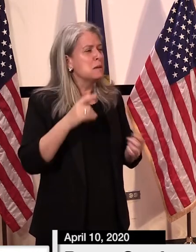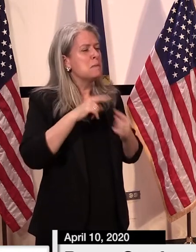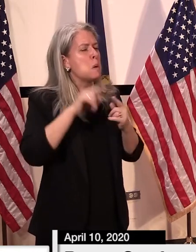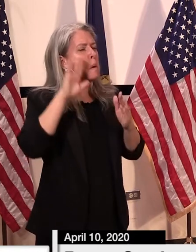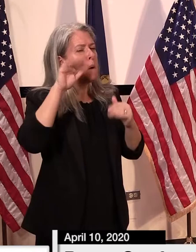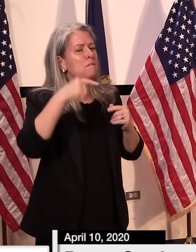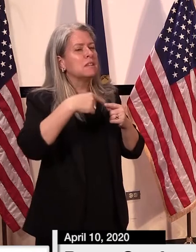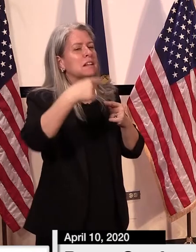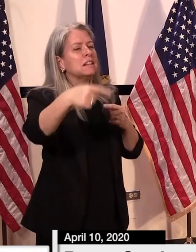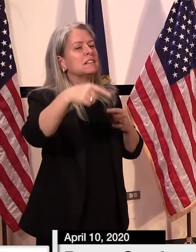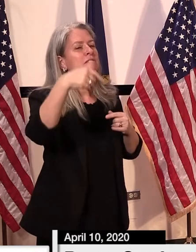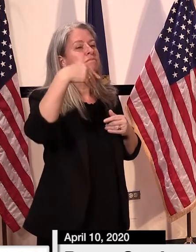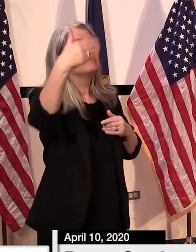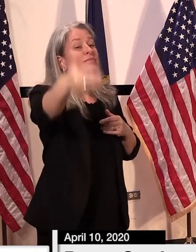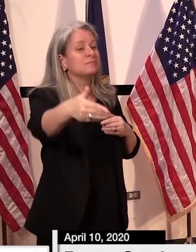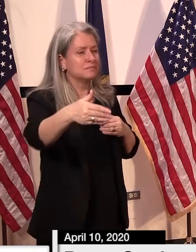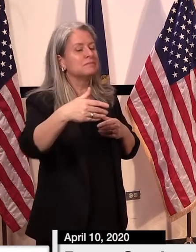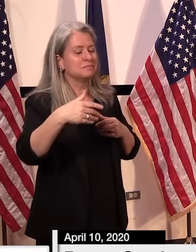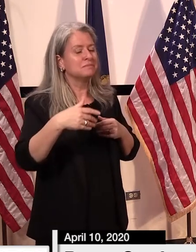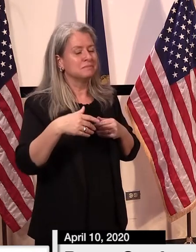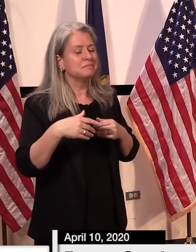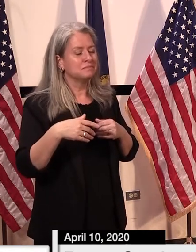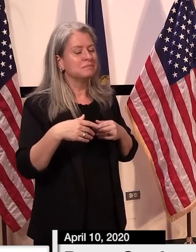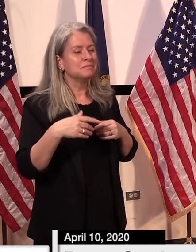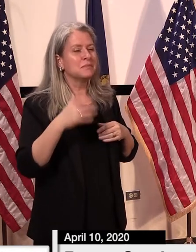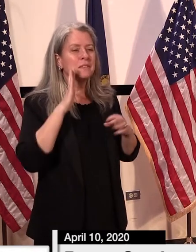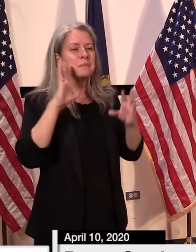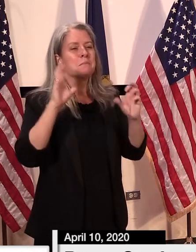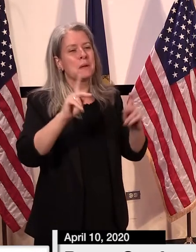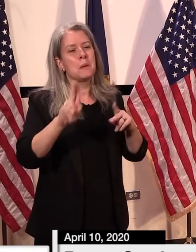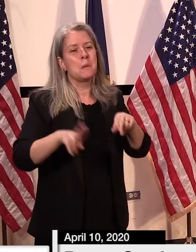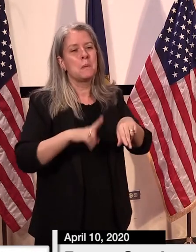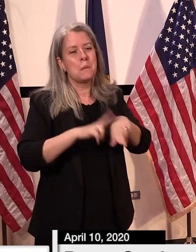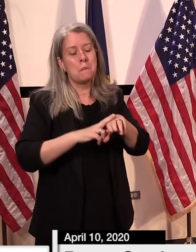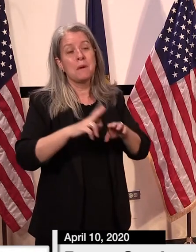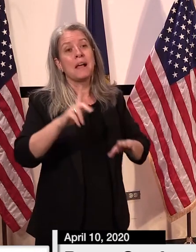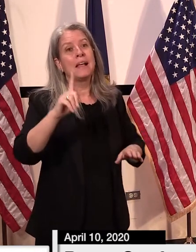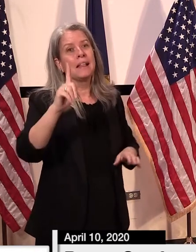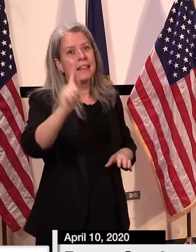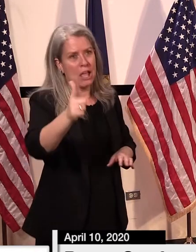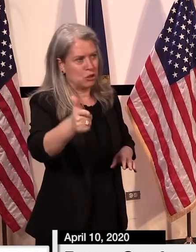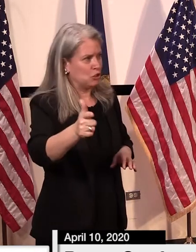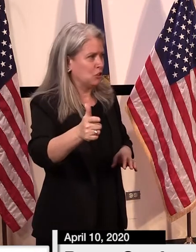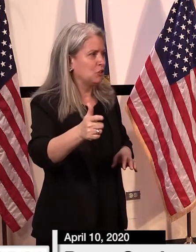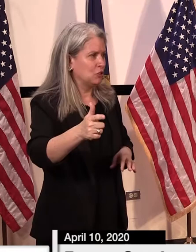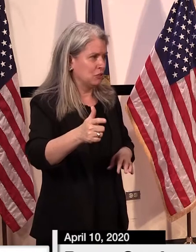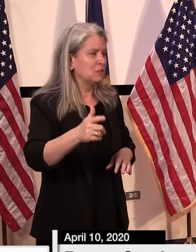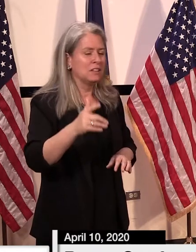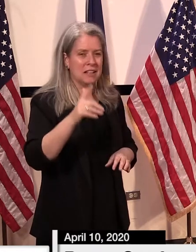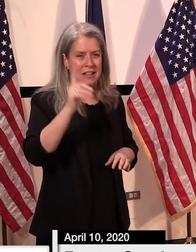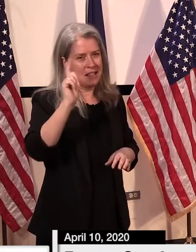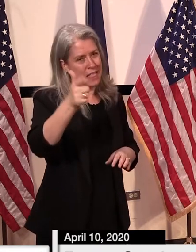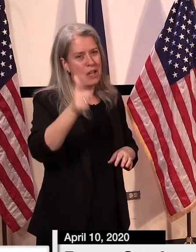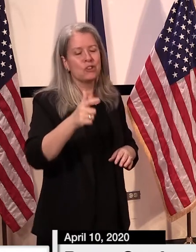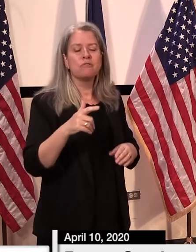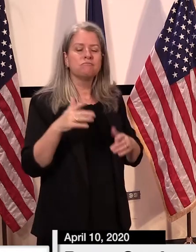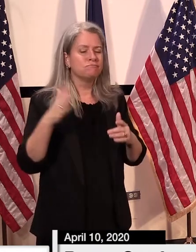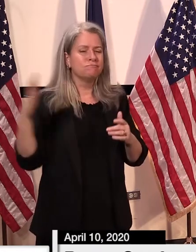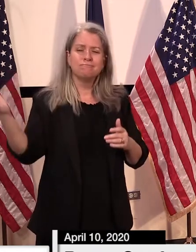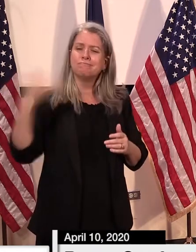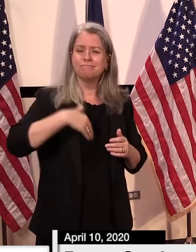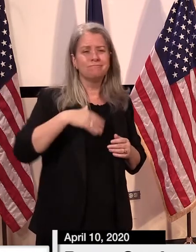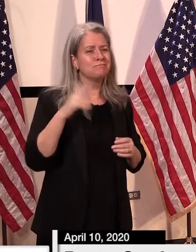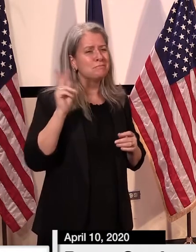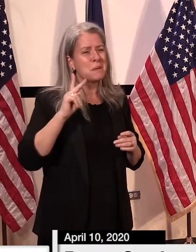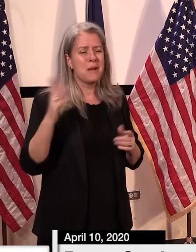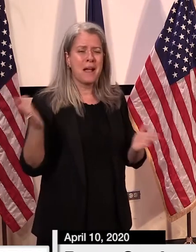where we can we can go back to where we were in some capacity and start welcoming people back in